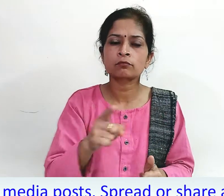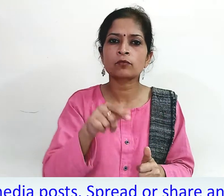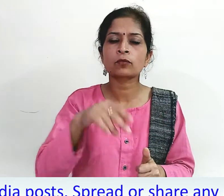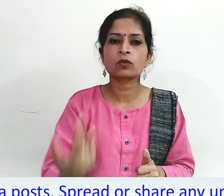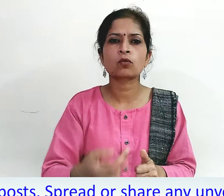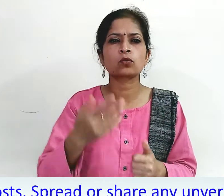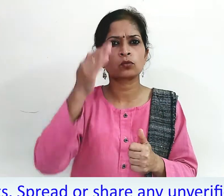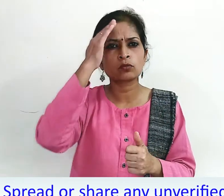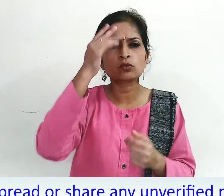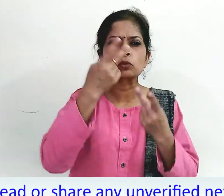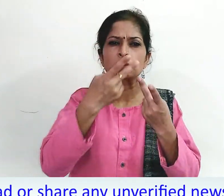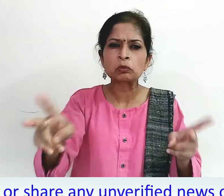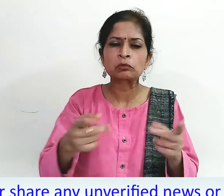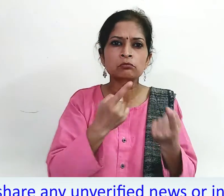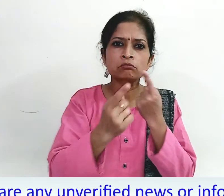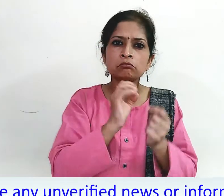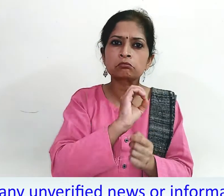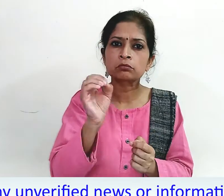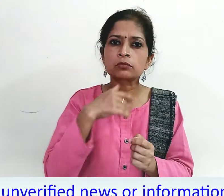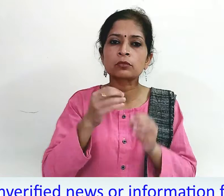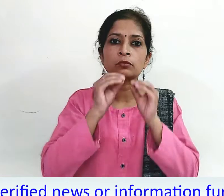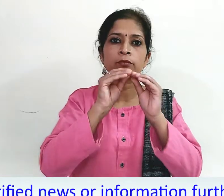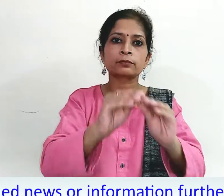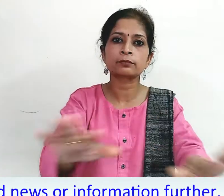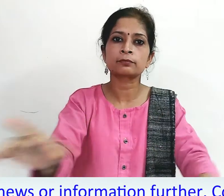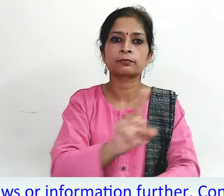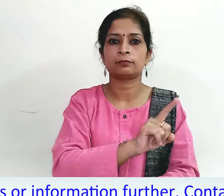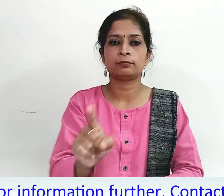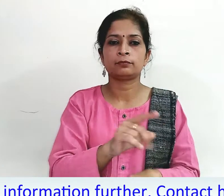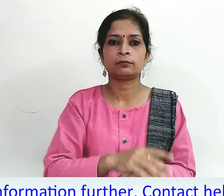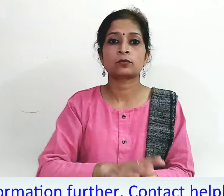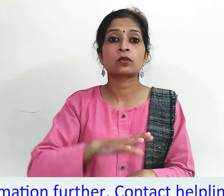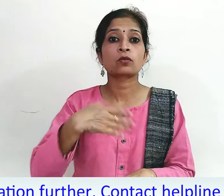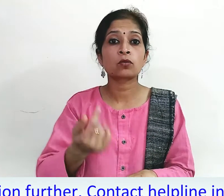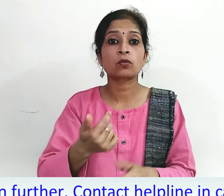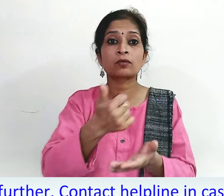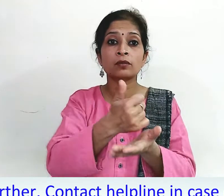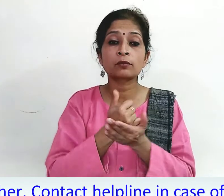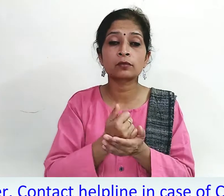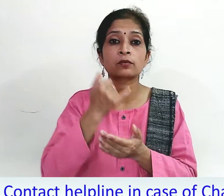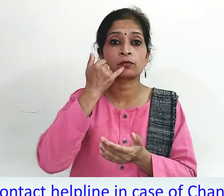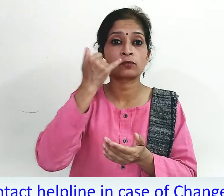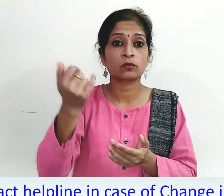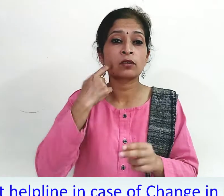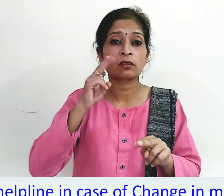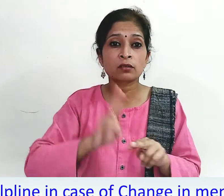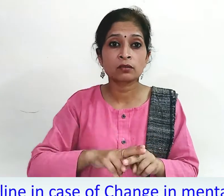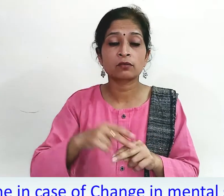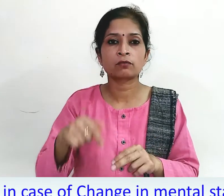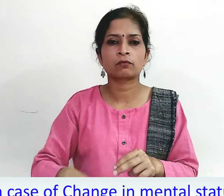share any unverified news or information further. Contact helpline in case of change